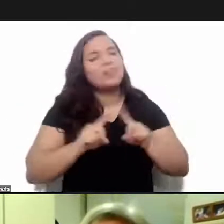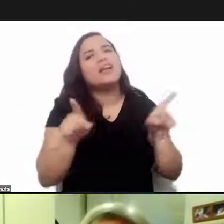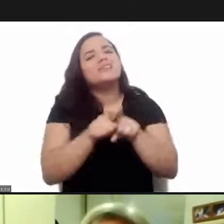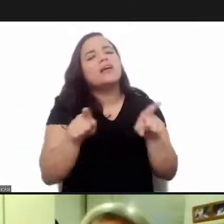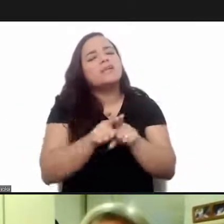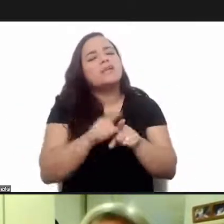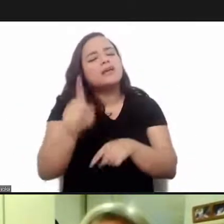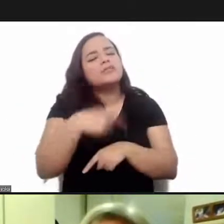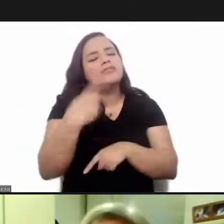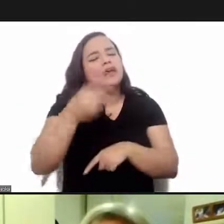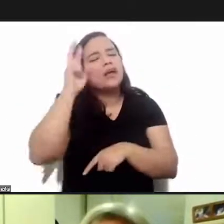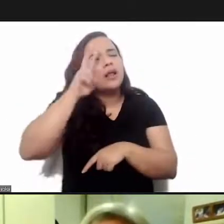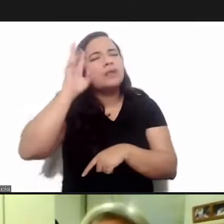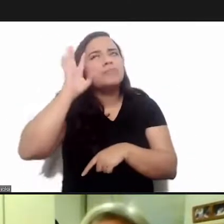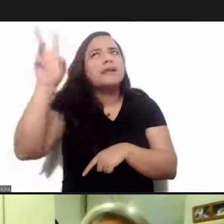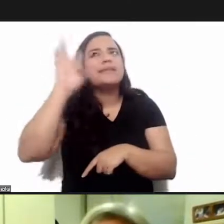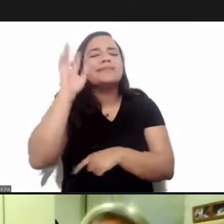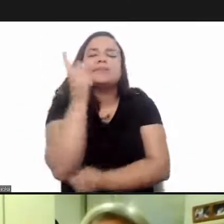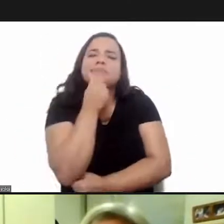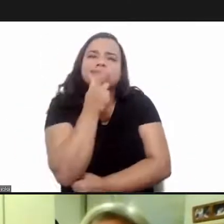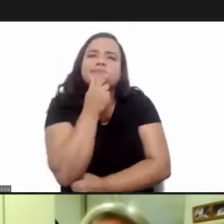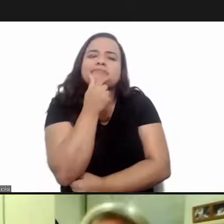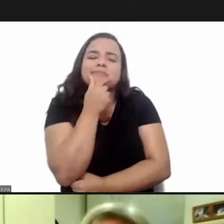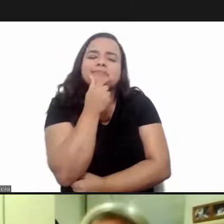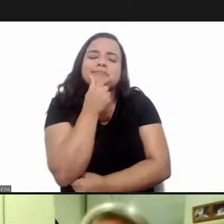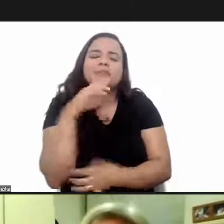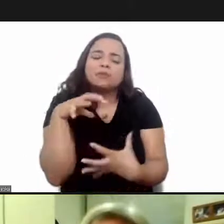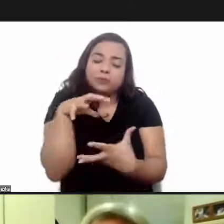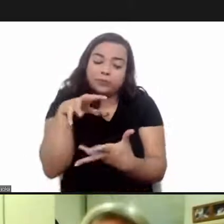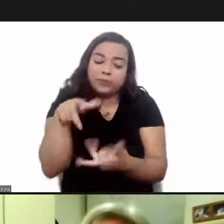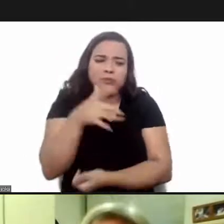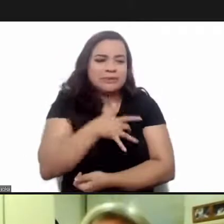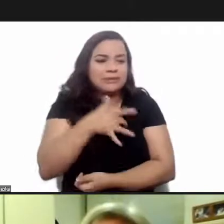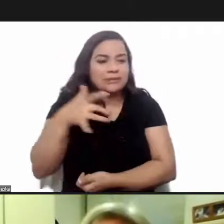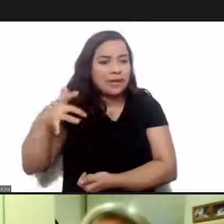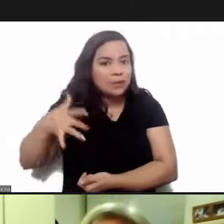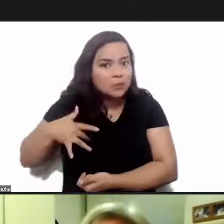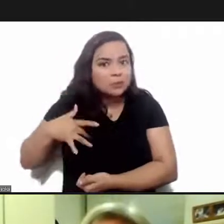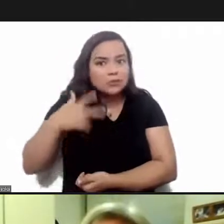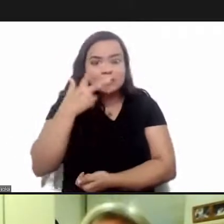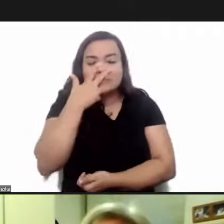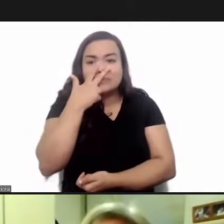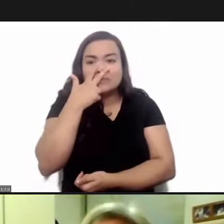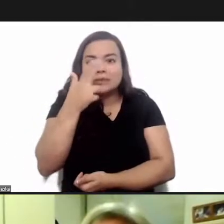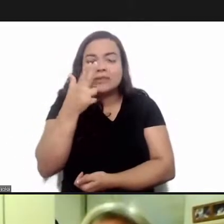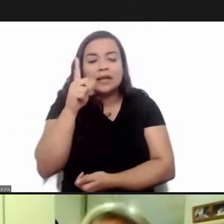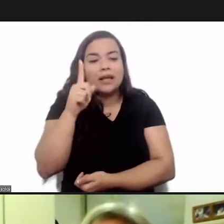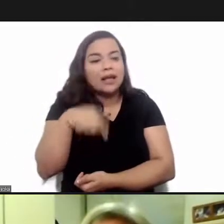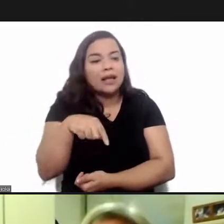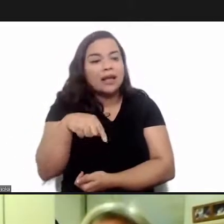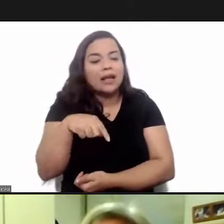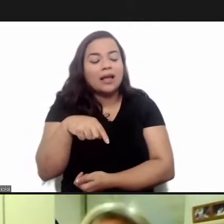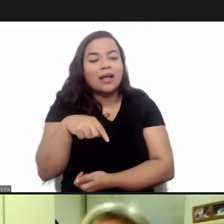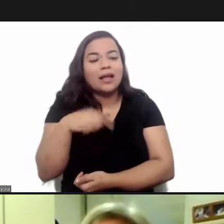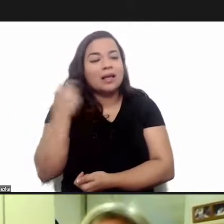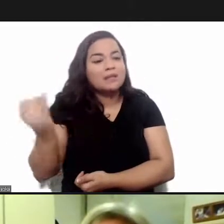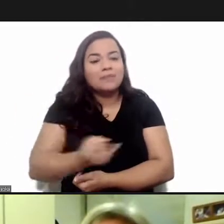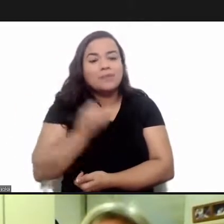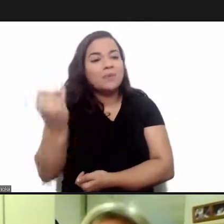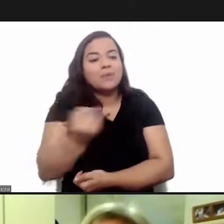but it entails a message of how global health is bigger than the